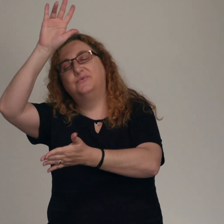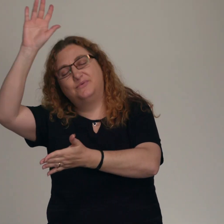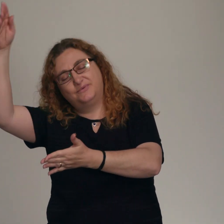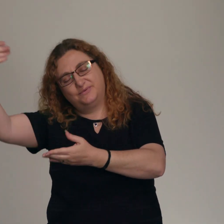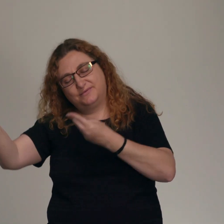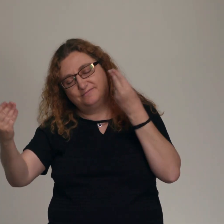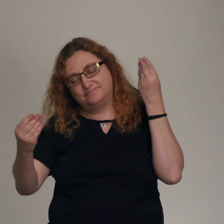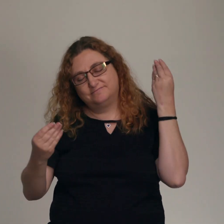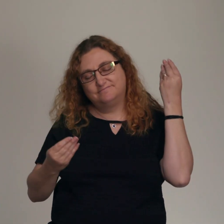glorified